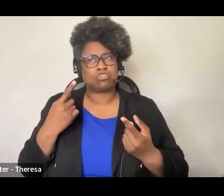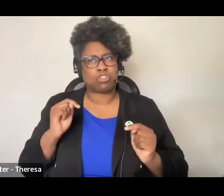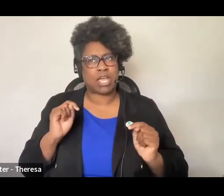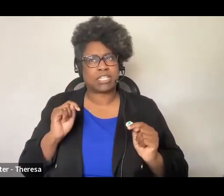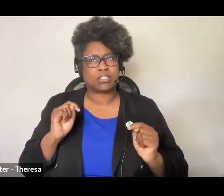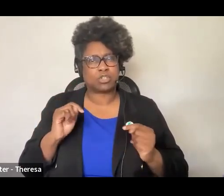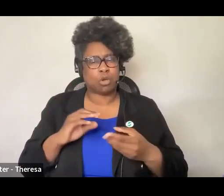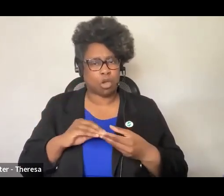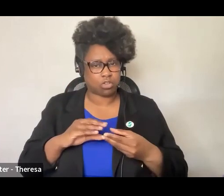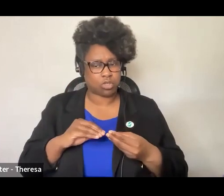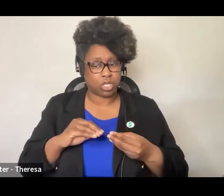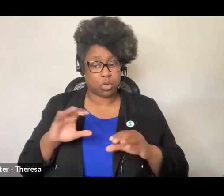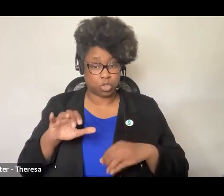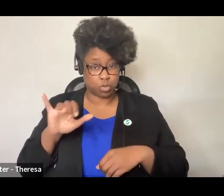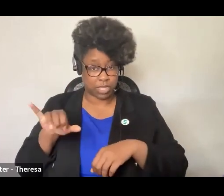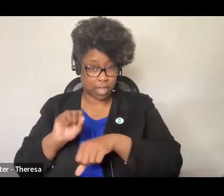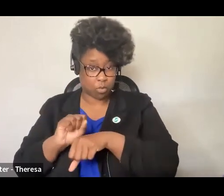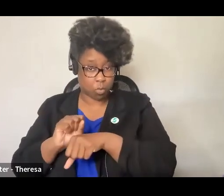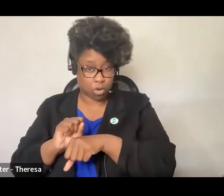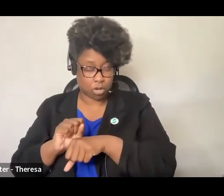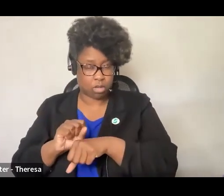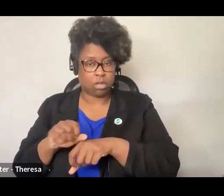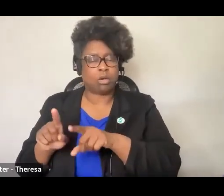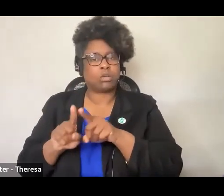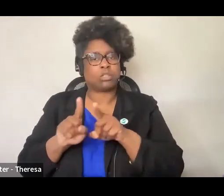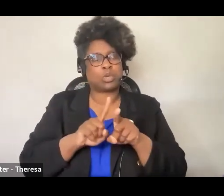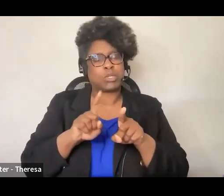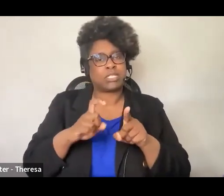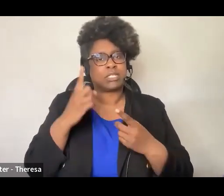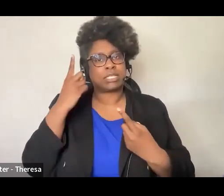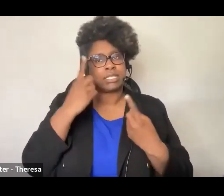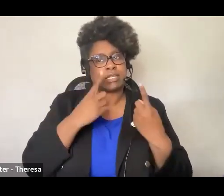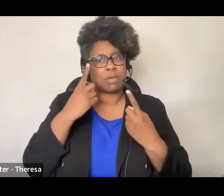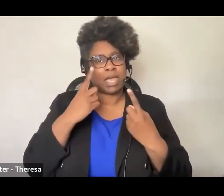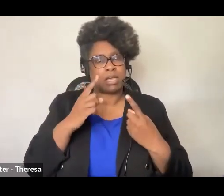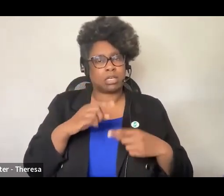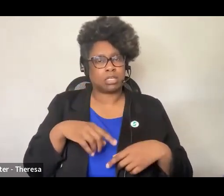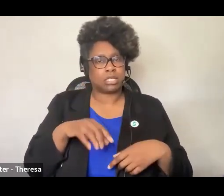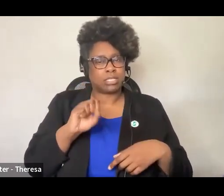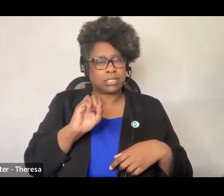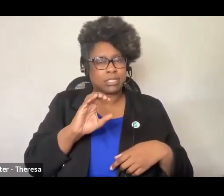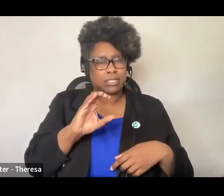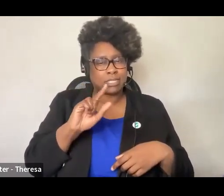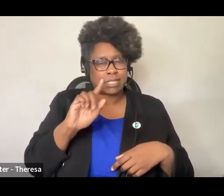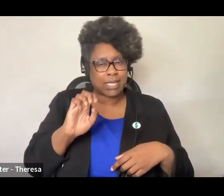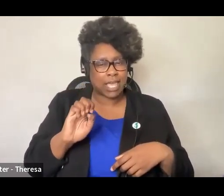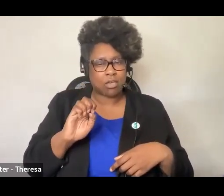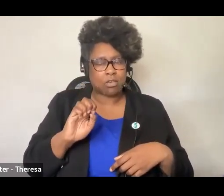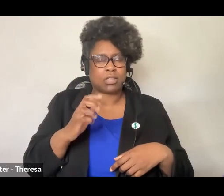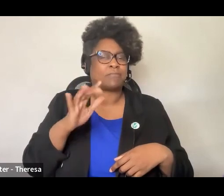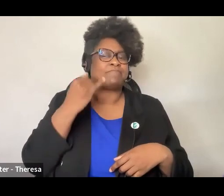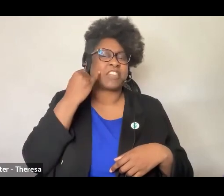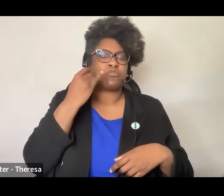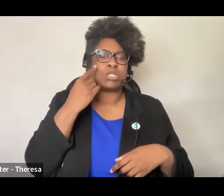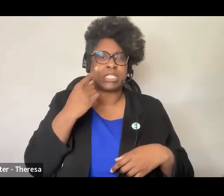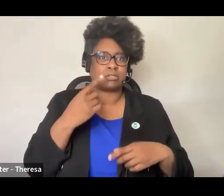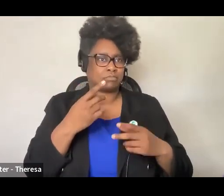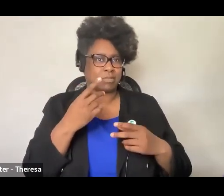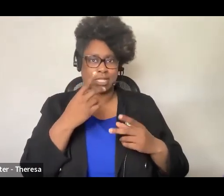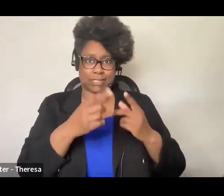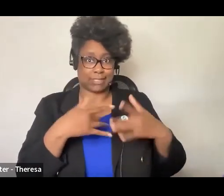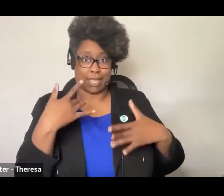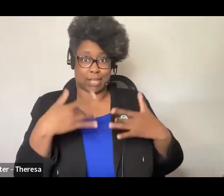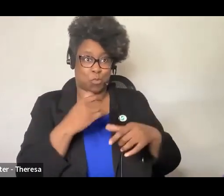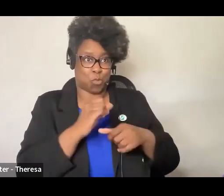addition to doing that work we then need to you know also think about what have we learned about scale and so on so when we see some really let's say exciting work happening in